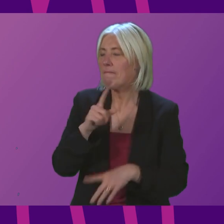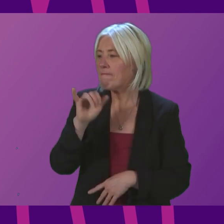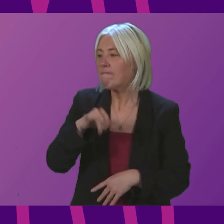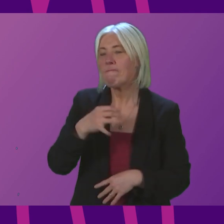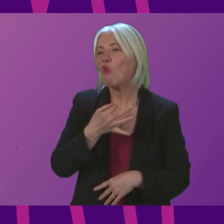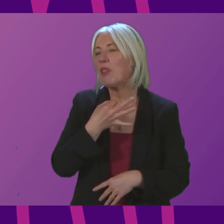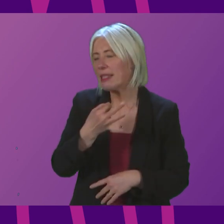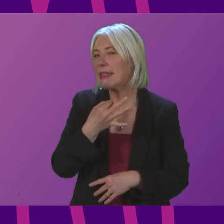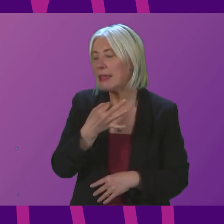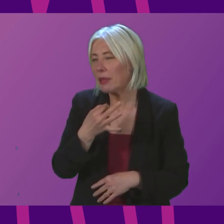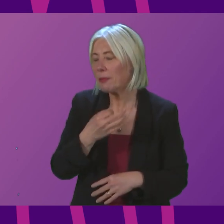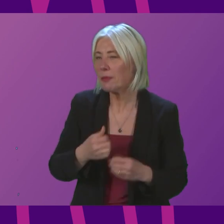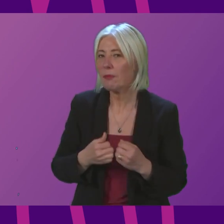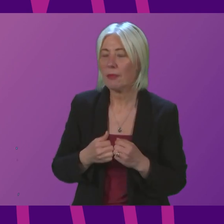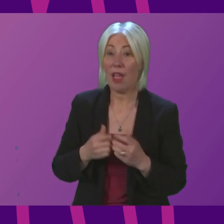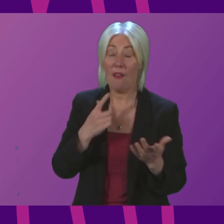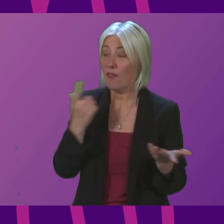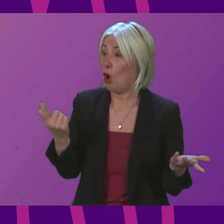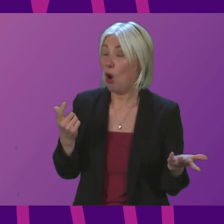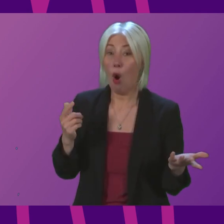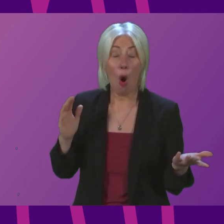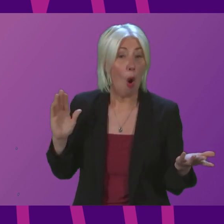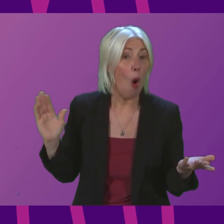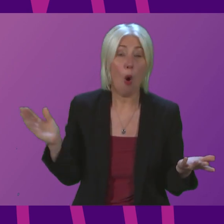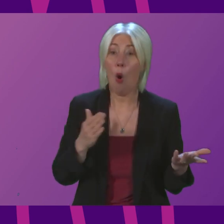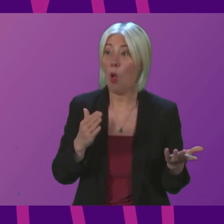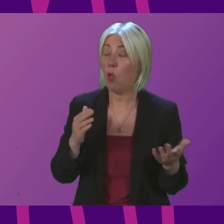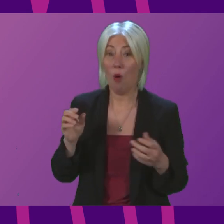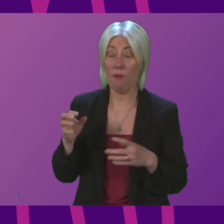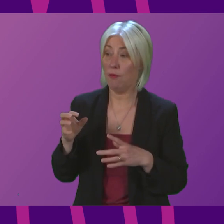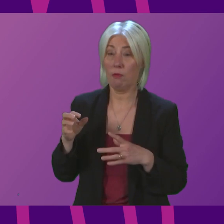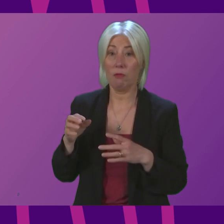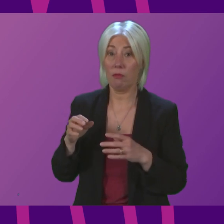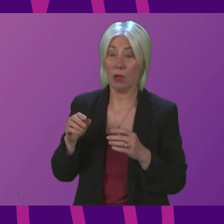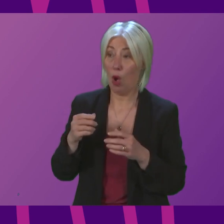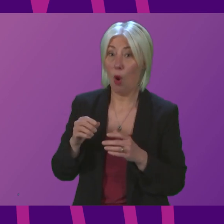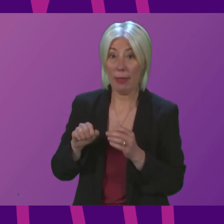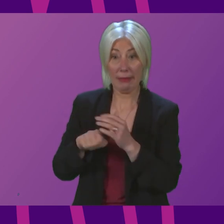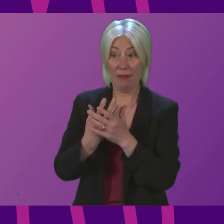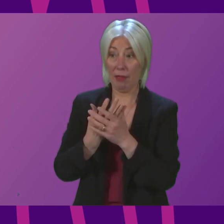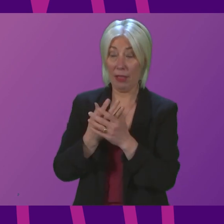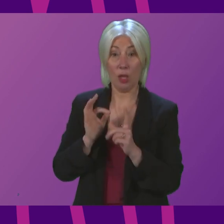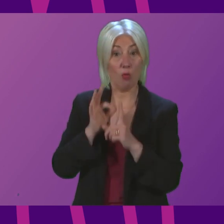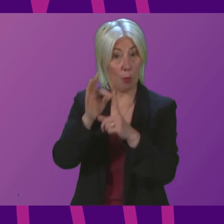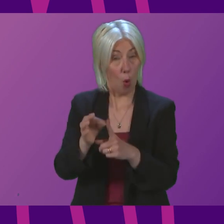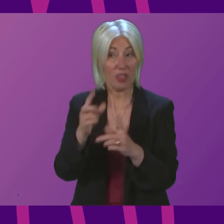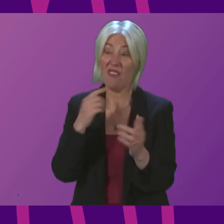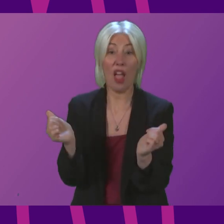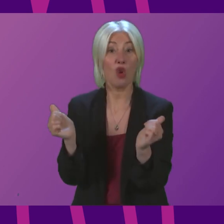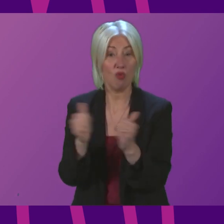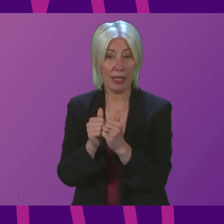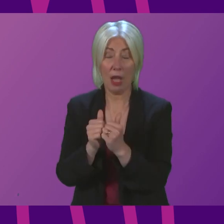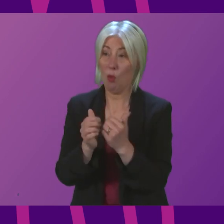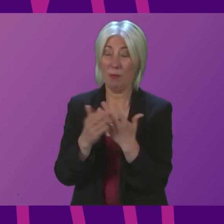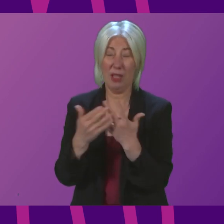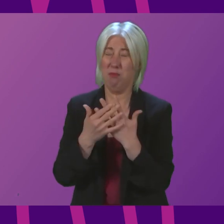that if all of the developments that are being proposed were consented, we would end up